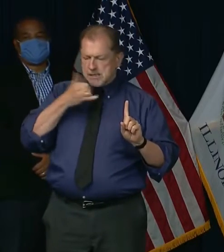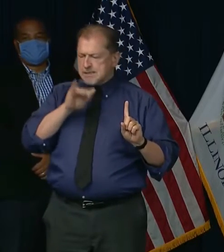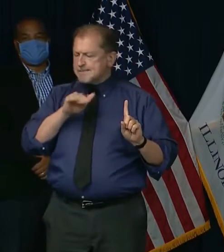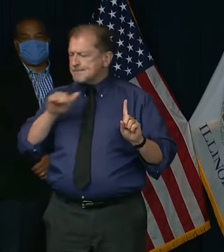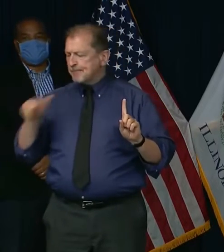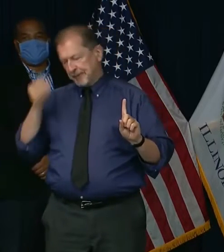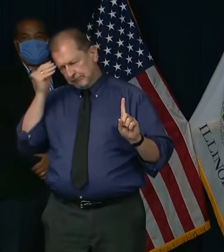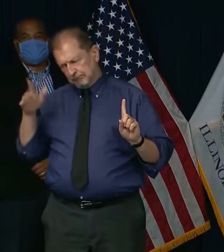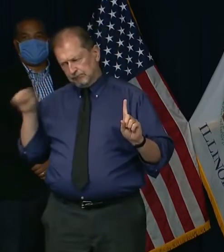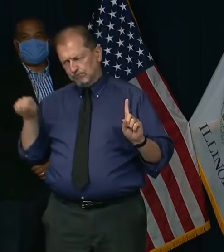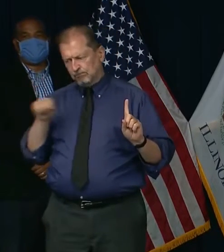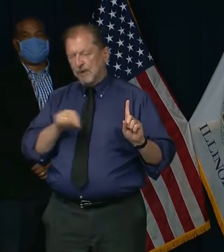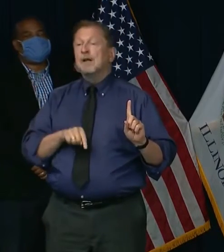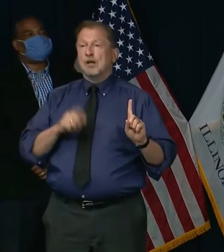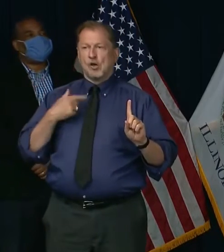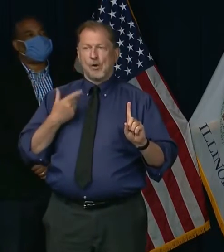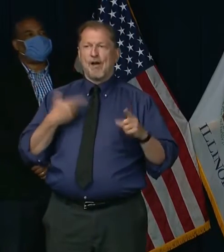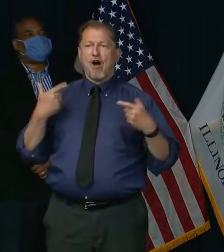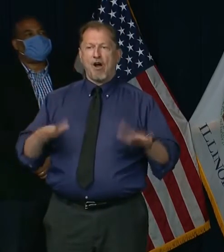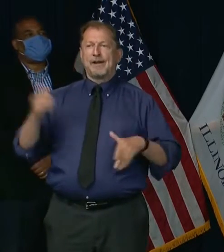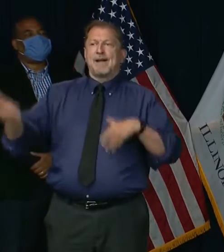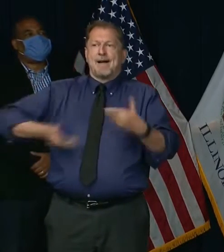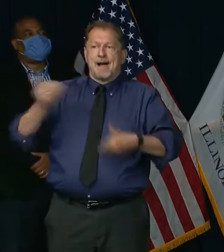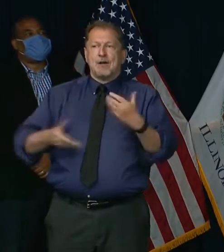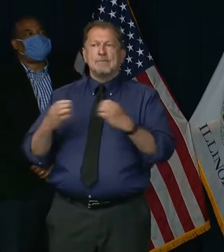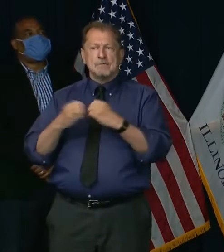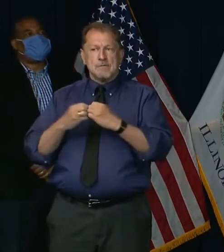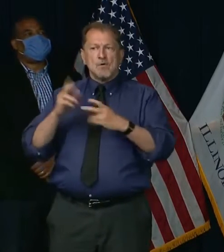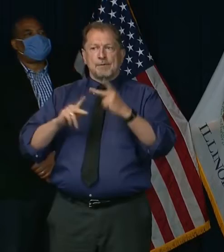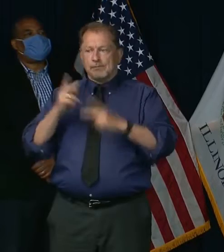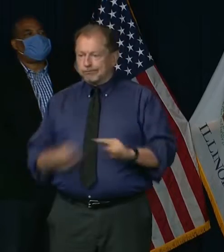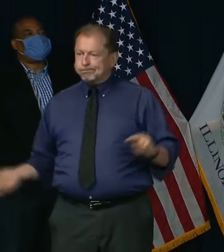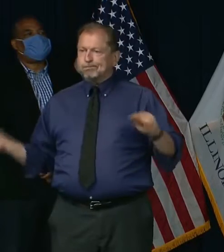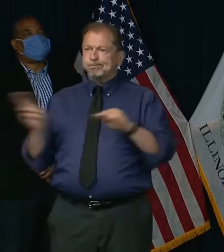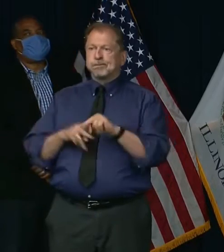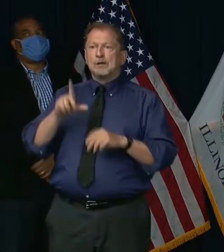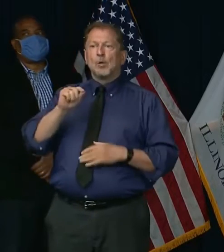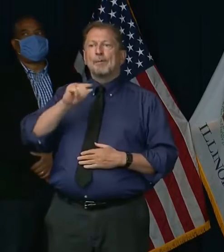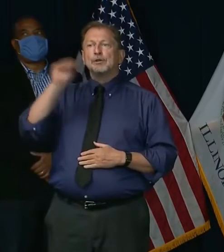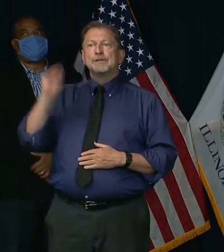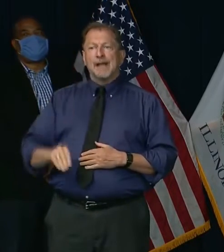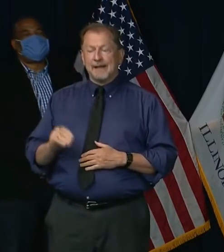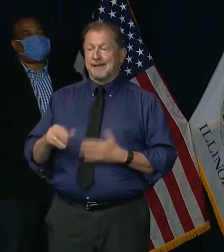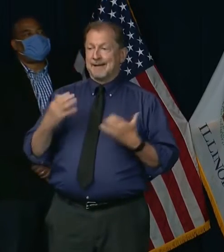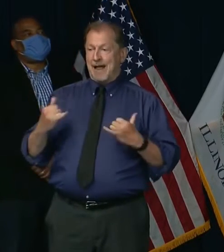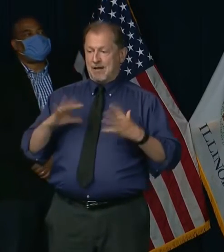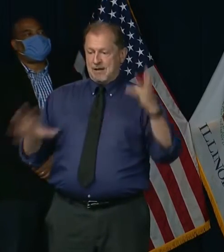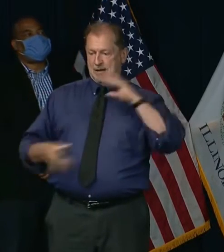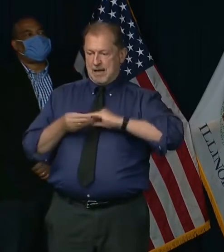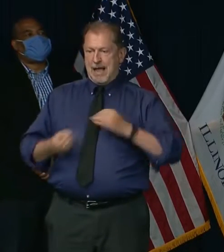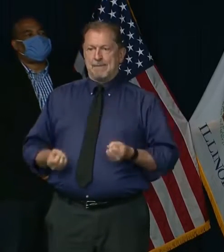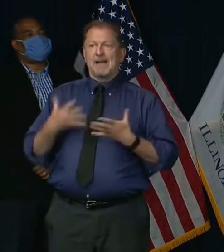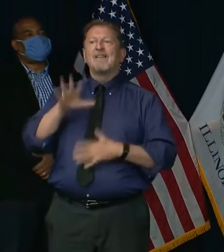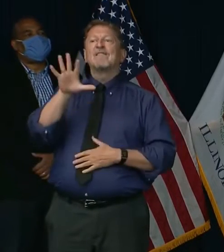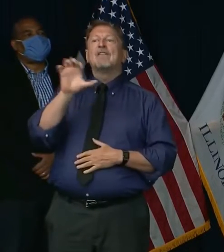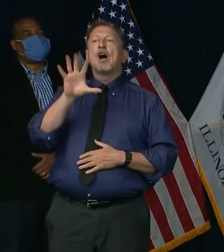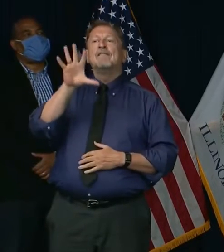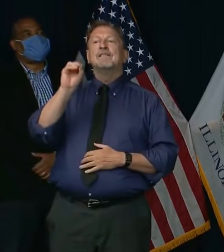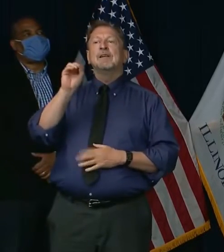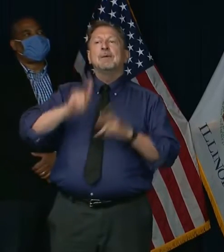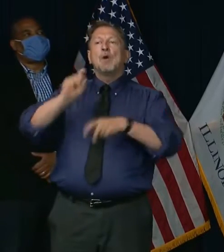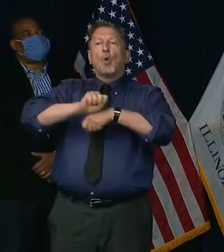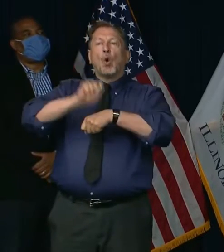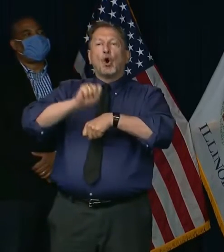contact tracers already by 20% since June 1st, for a total of 550 active contact